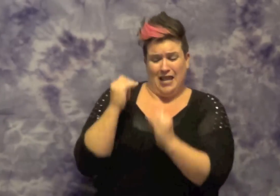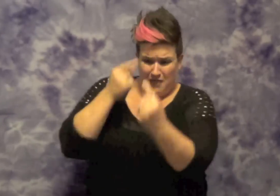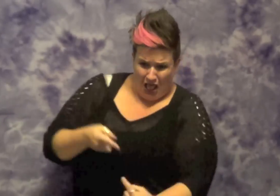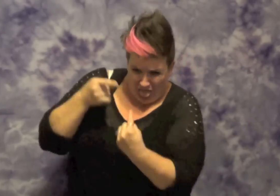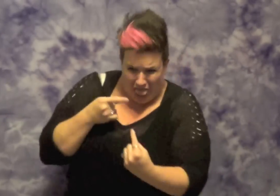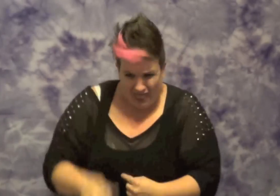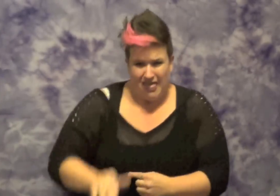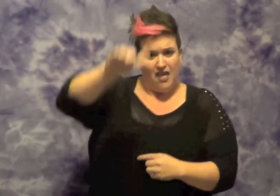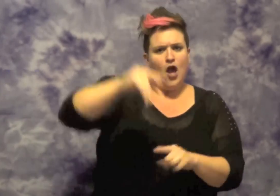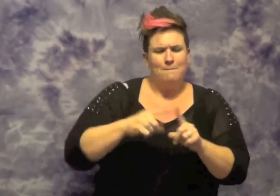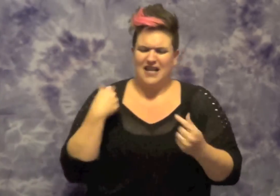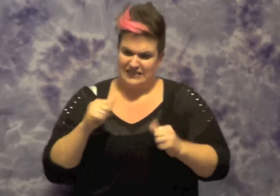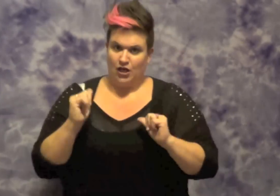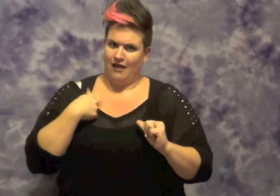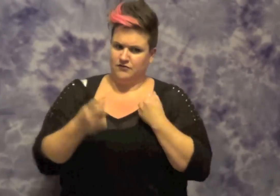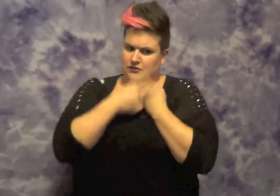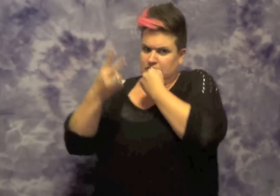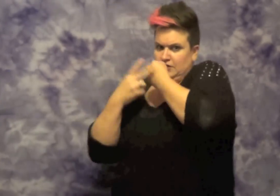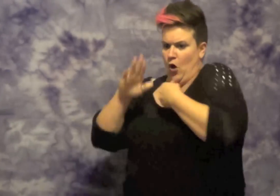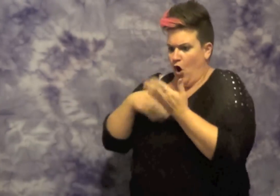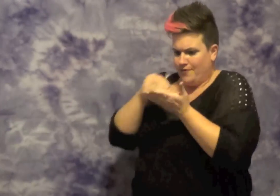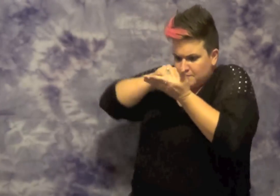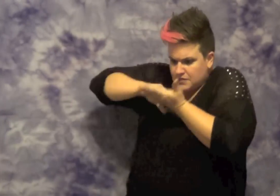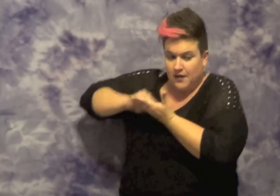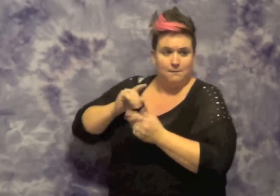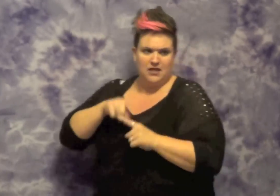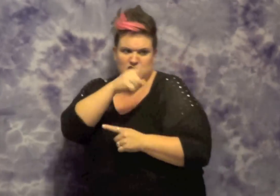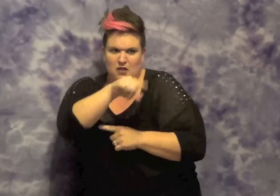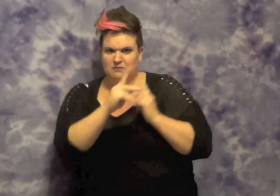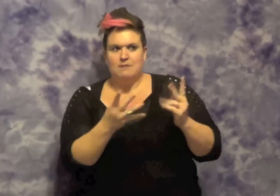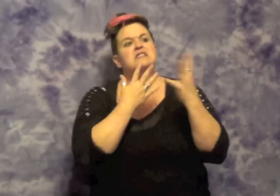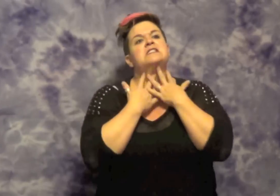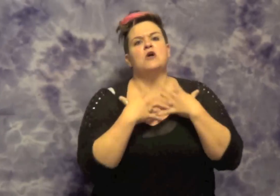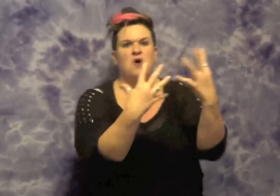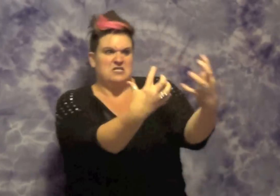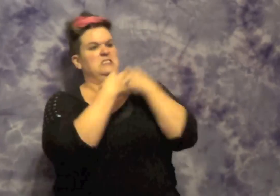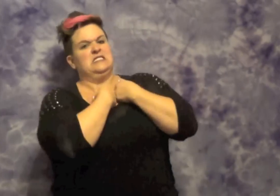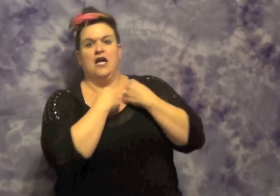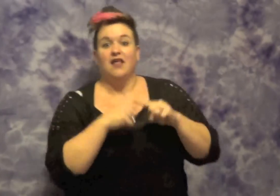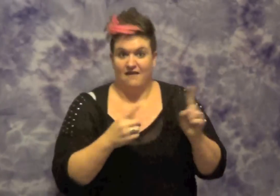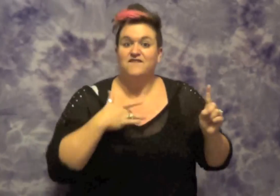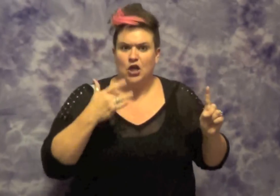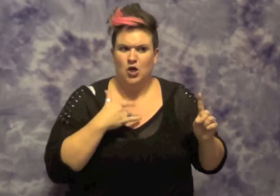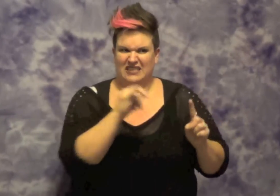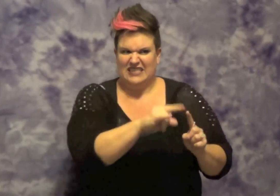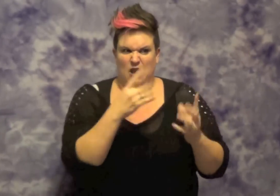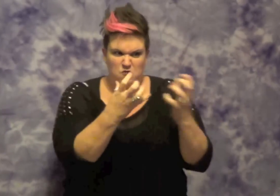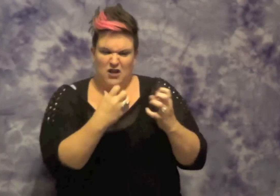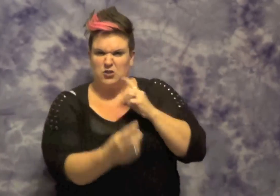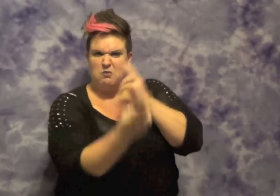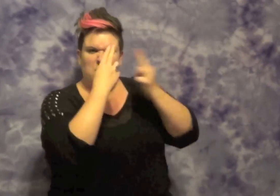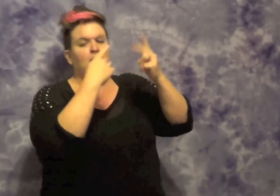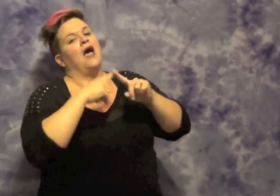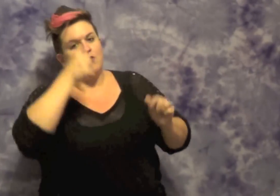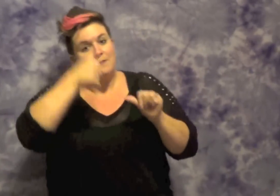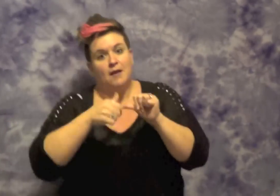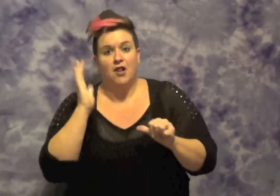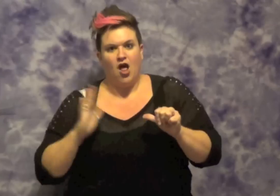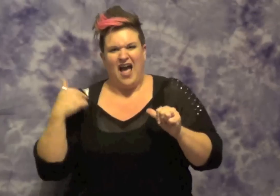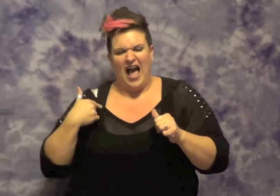But I gotta keep a few punchlines just in case cause even you unsigned. Rappers are hungry looking at me like it's lunchtime. I know there was a time where once I was king of the underground.